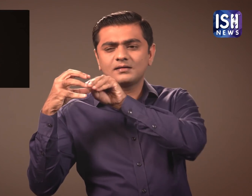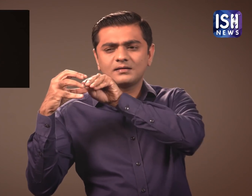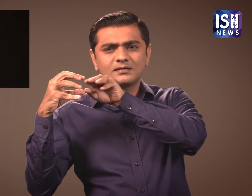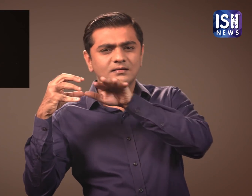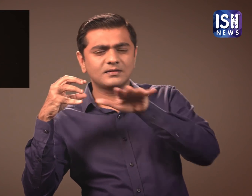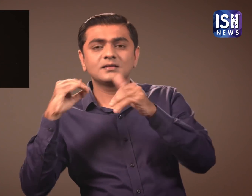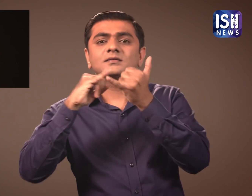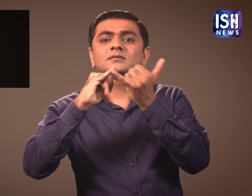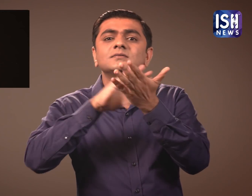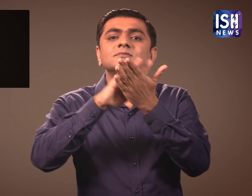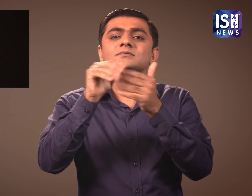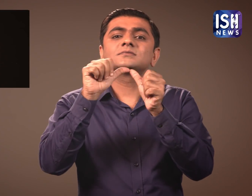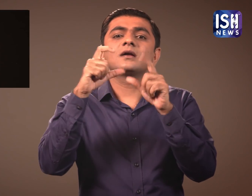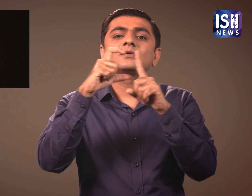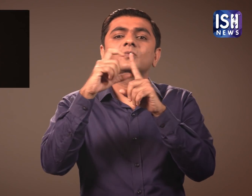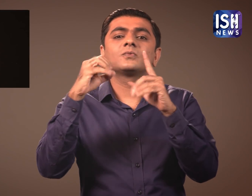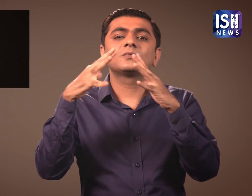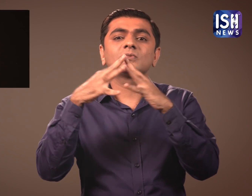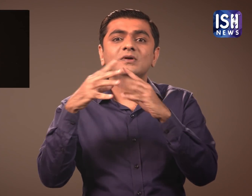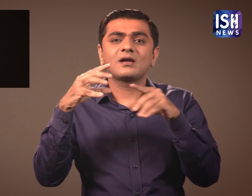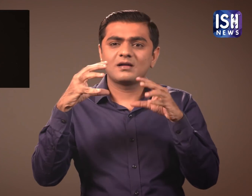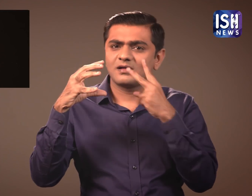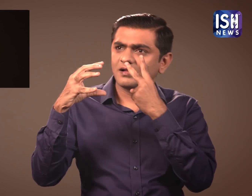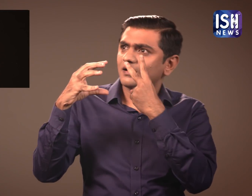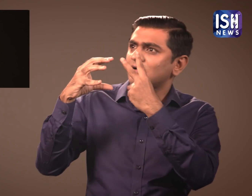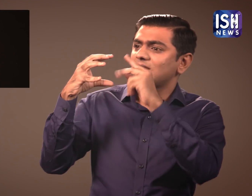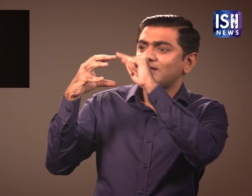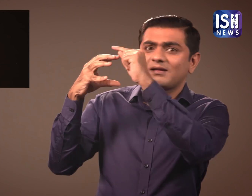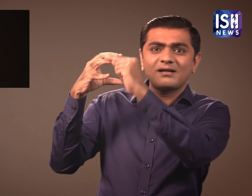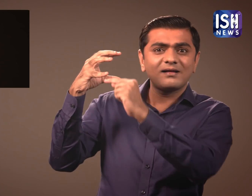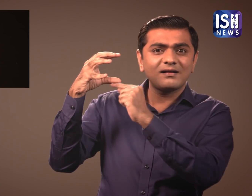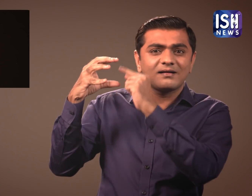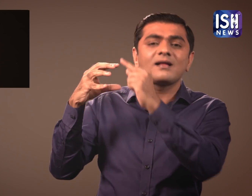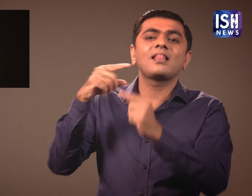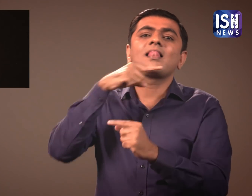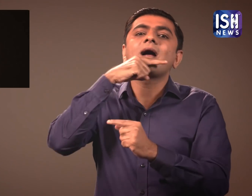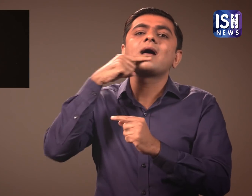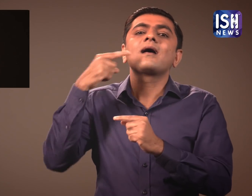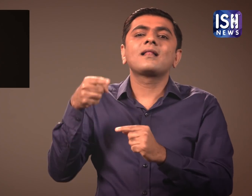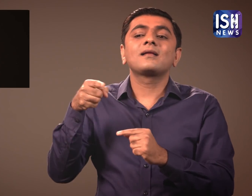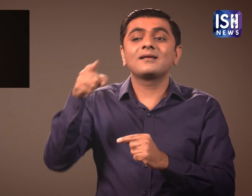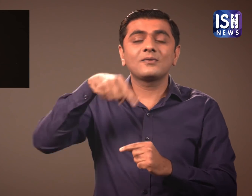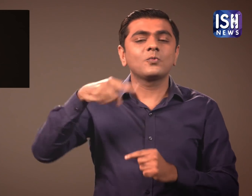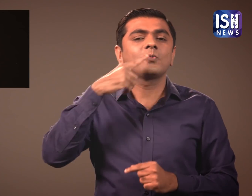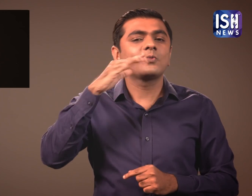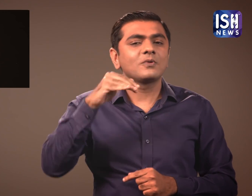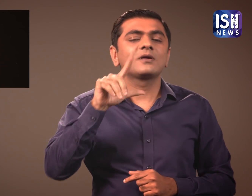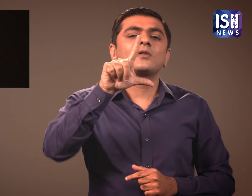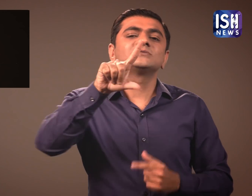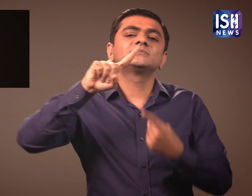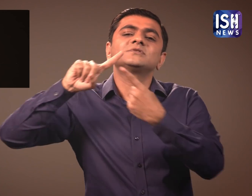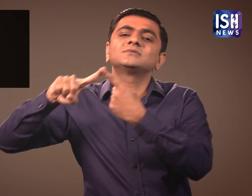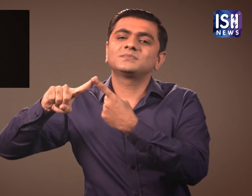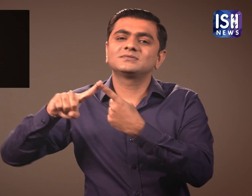This casts a shadow of the Moon making it look red. This is called Lunar Eclipse.